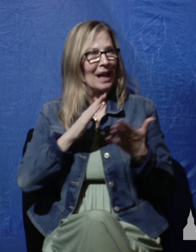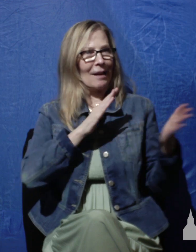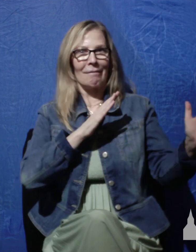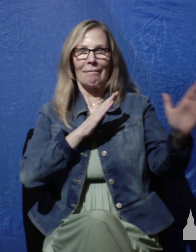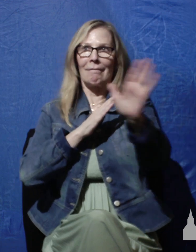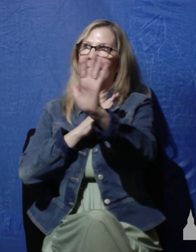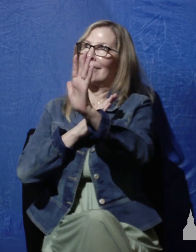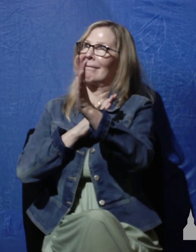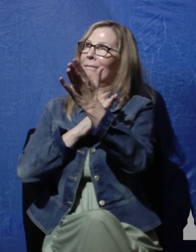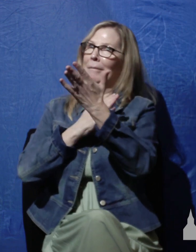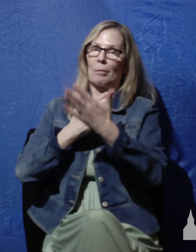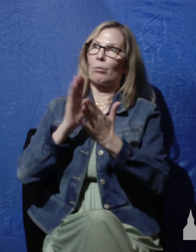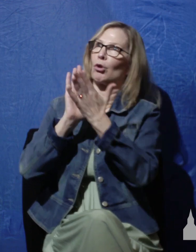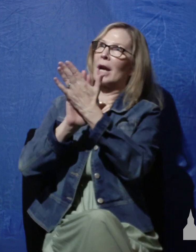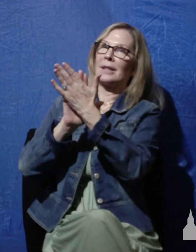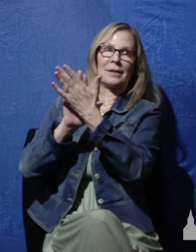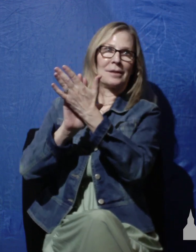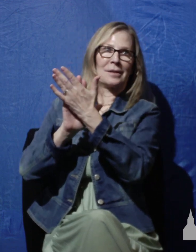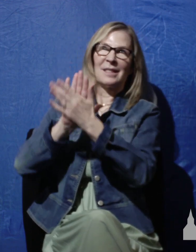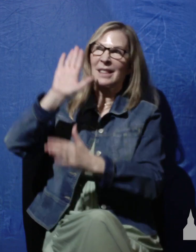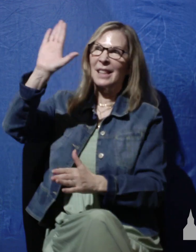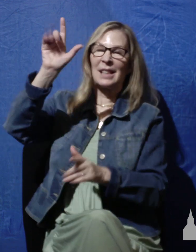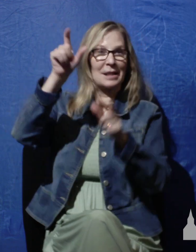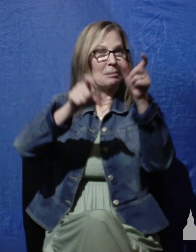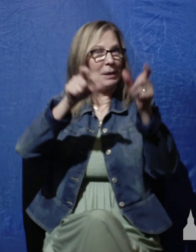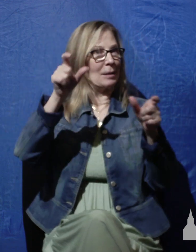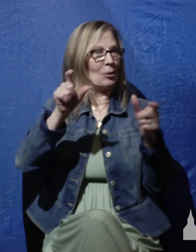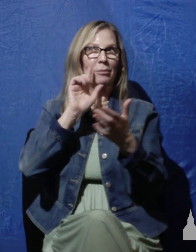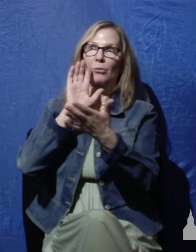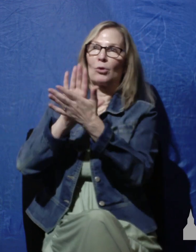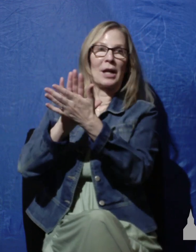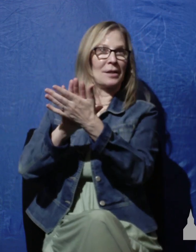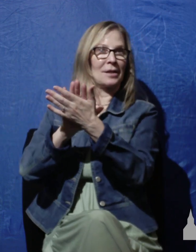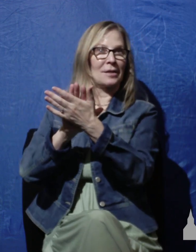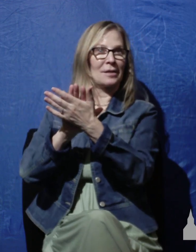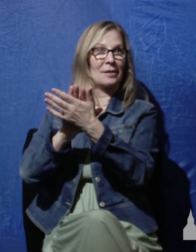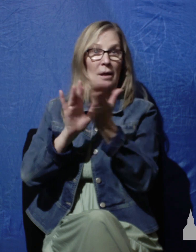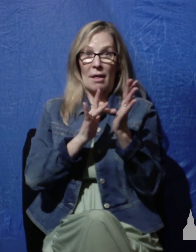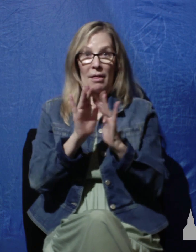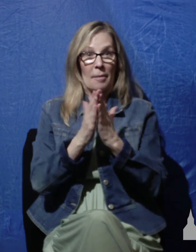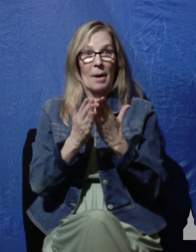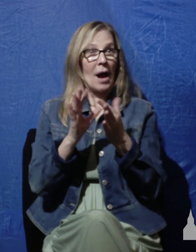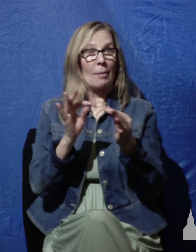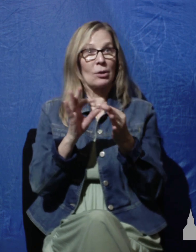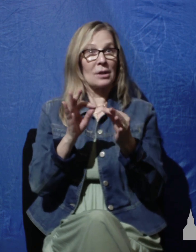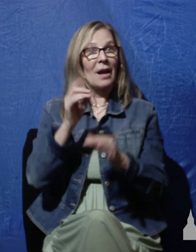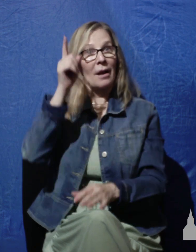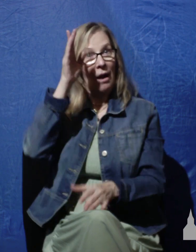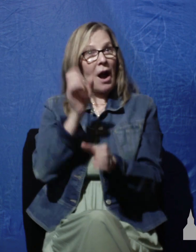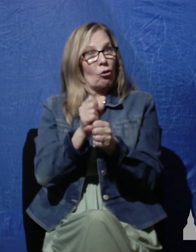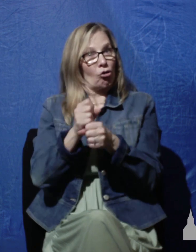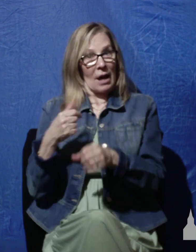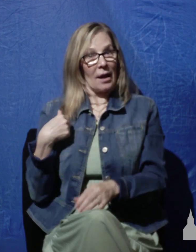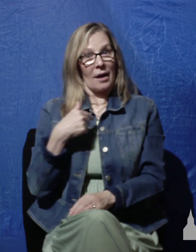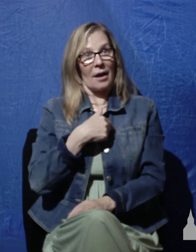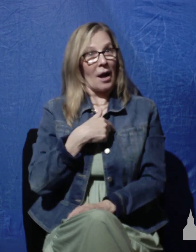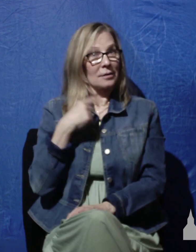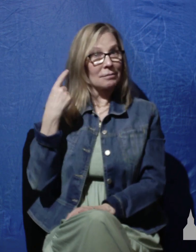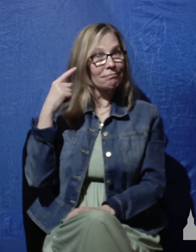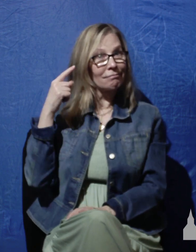In fact, the Bible teaches that God created us so that we would praise him. Isaiah 43, verse 21, the people